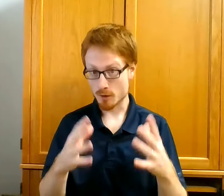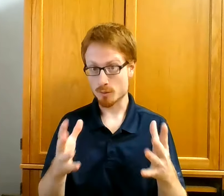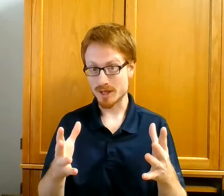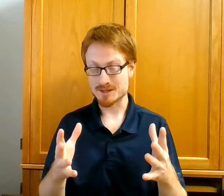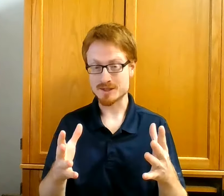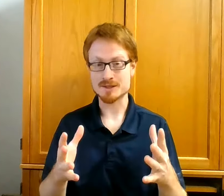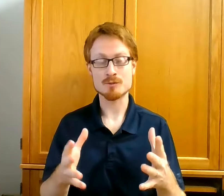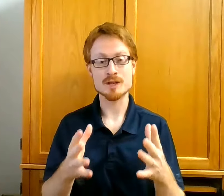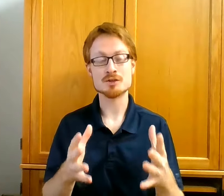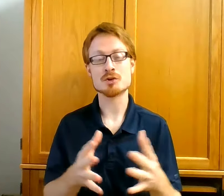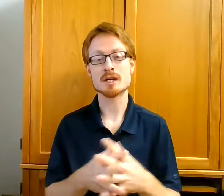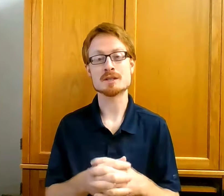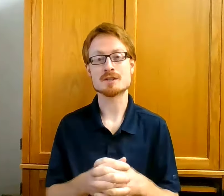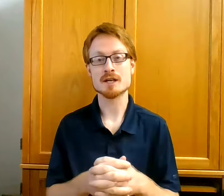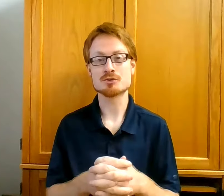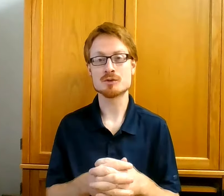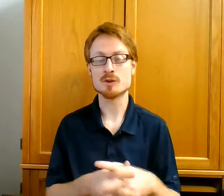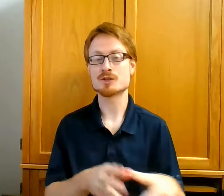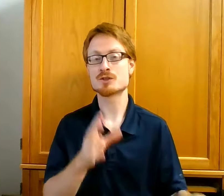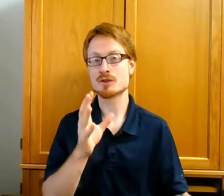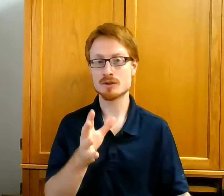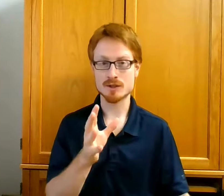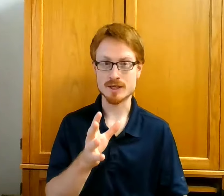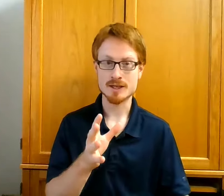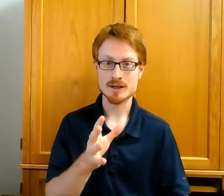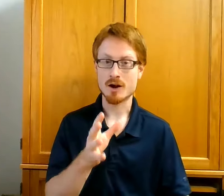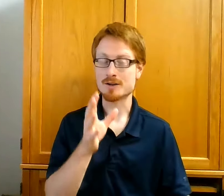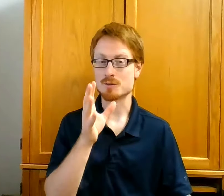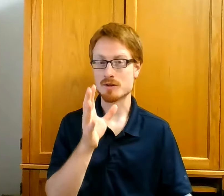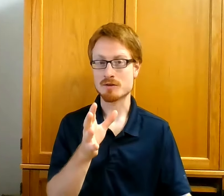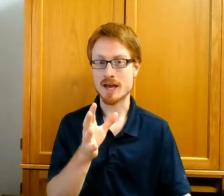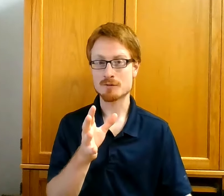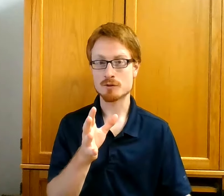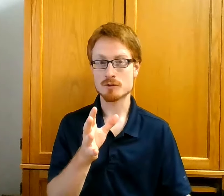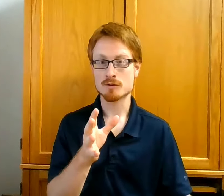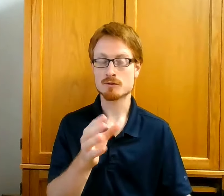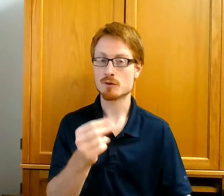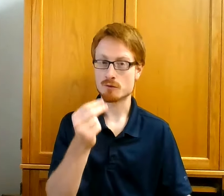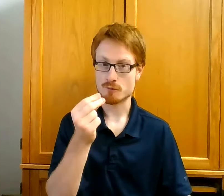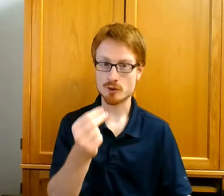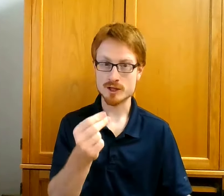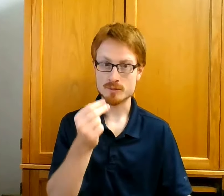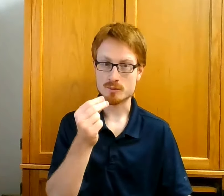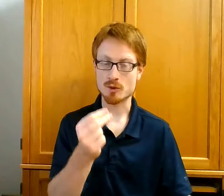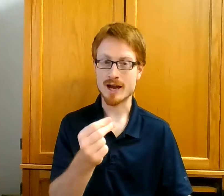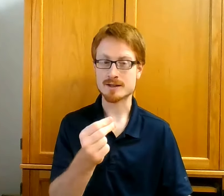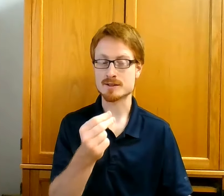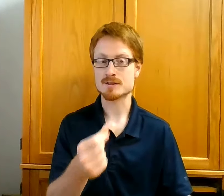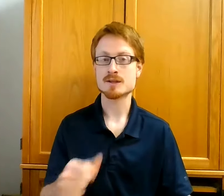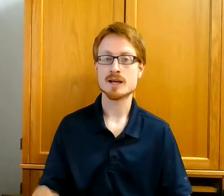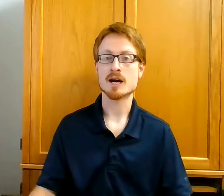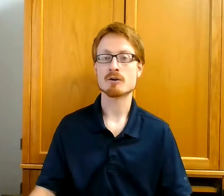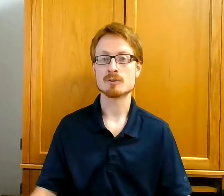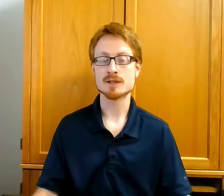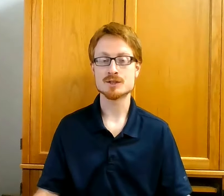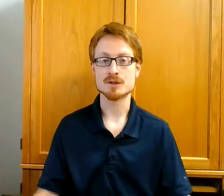all the blessings that we enjoy in this country, we certainly ought to be thankful for the freedom to practice our religion.